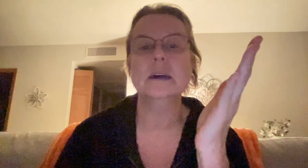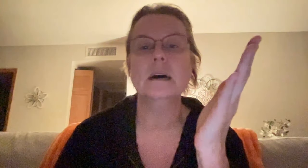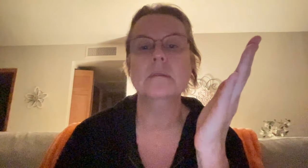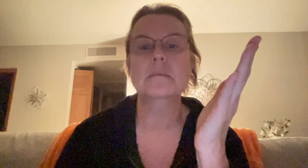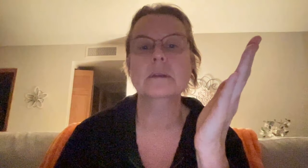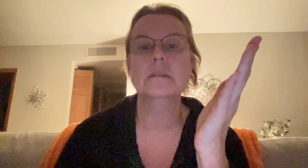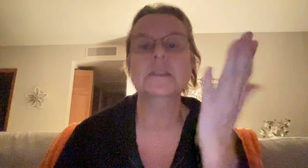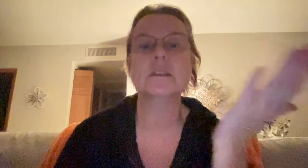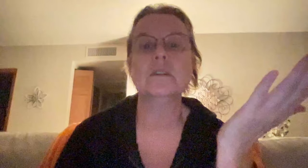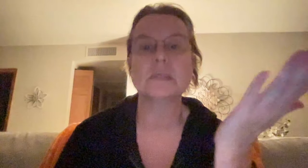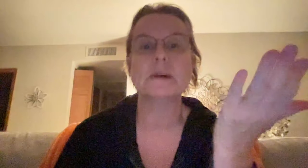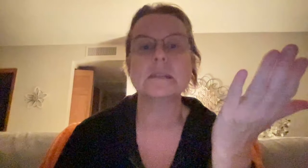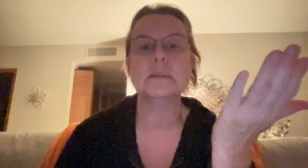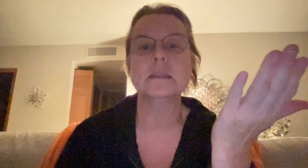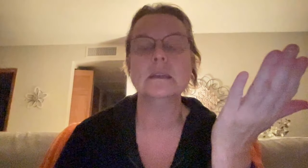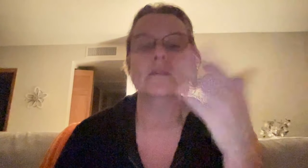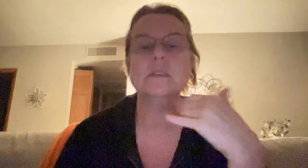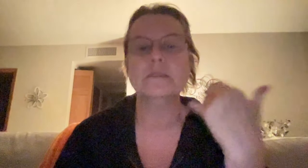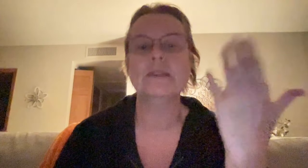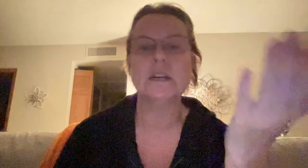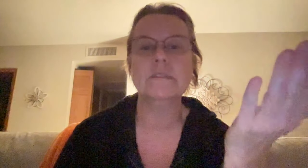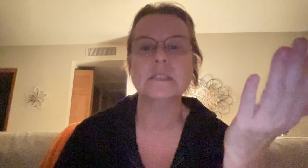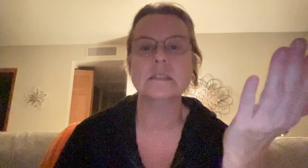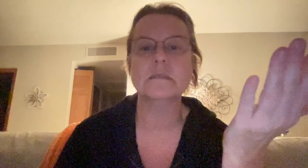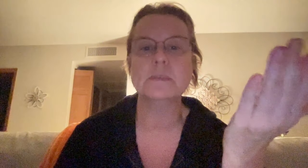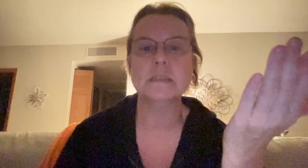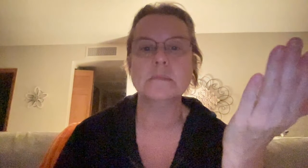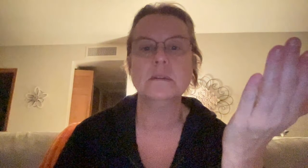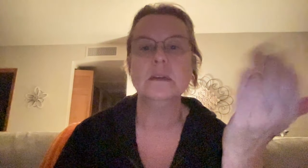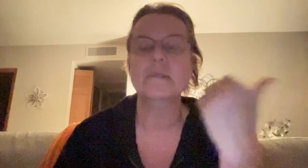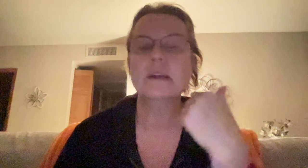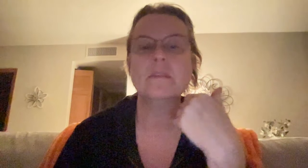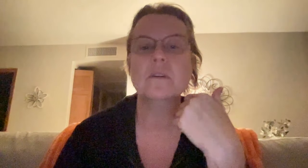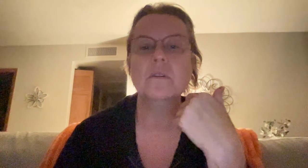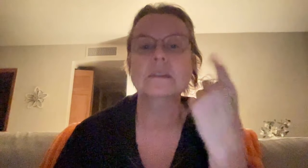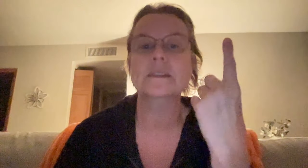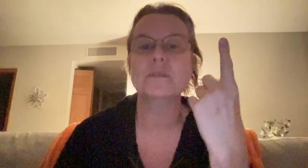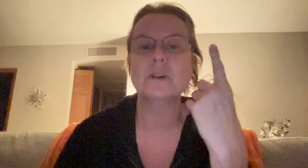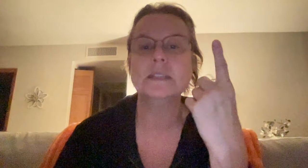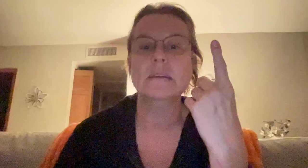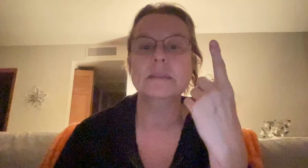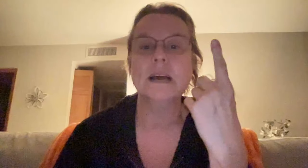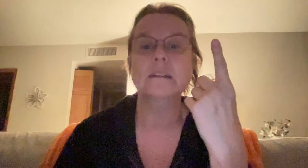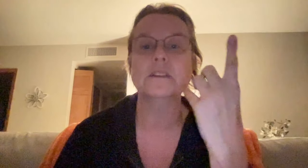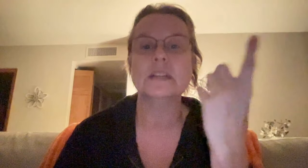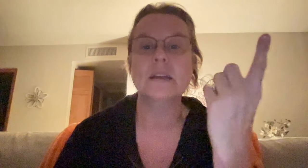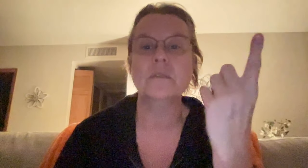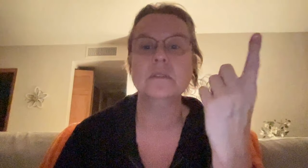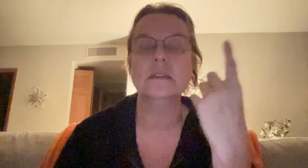um, fiscal responsibility. I've always been very fiscally responsible. I've never hold, except for one time in college, did I hold